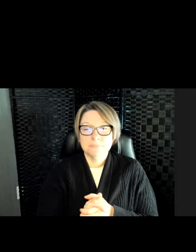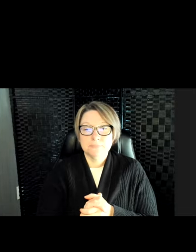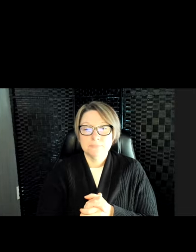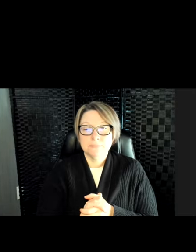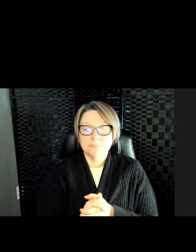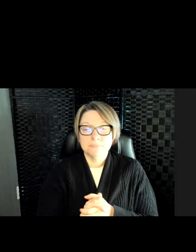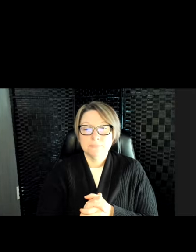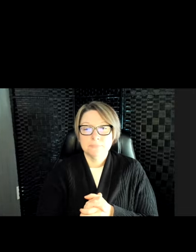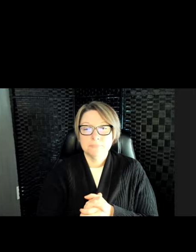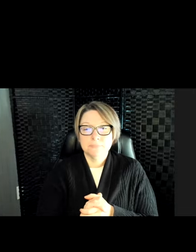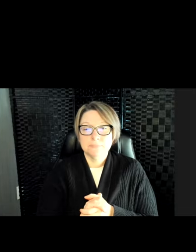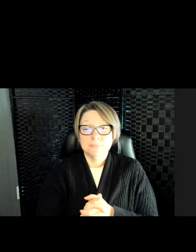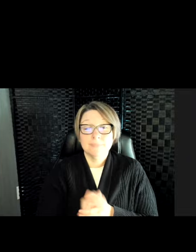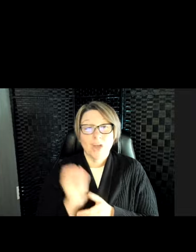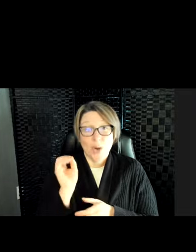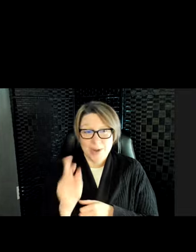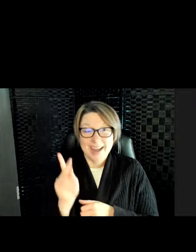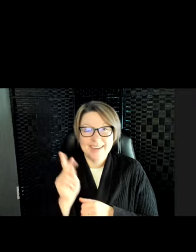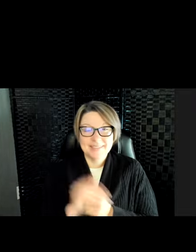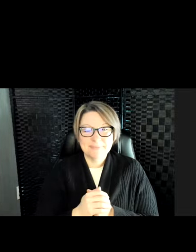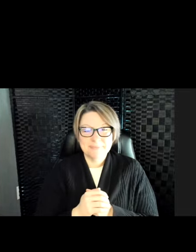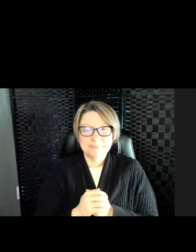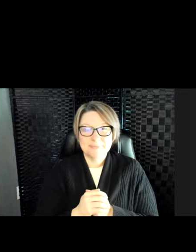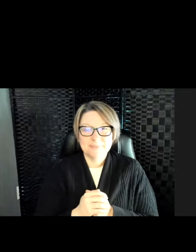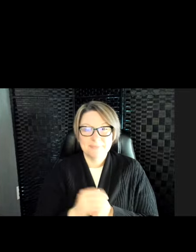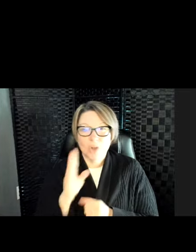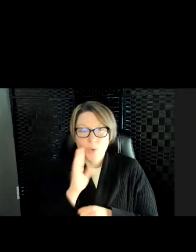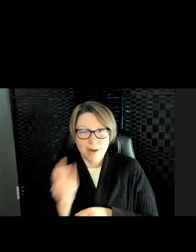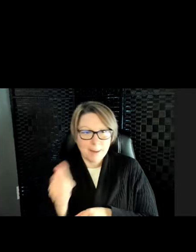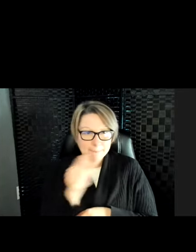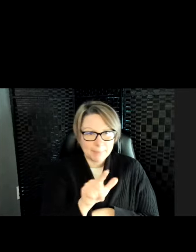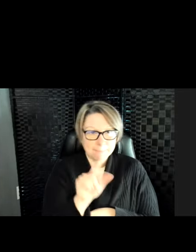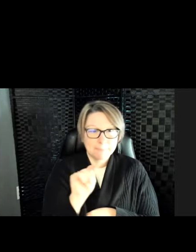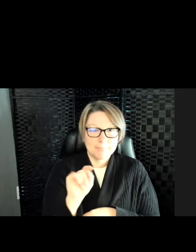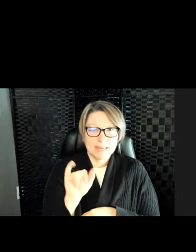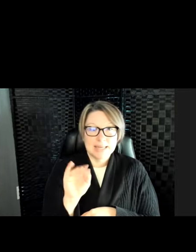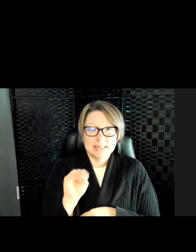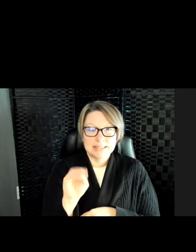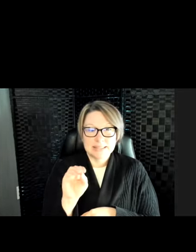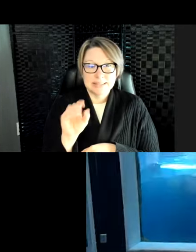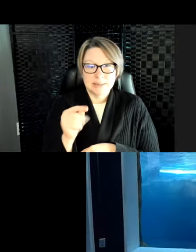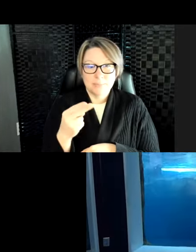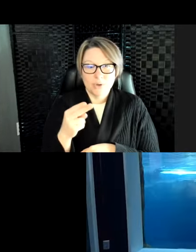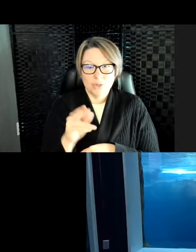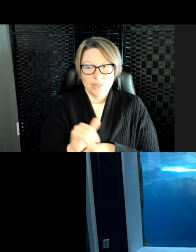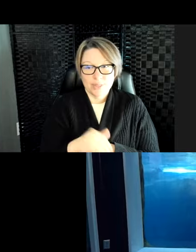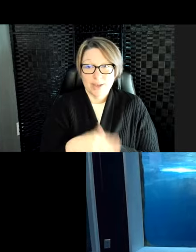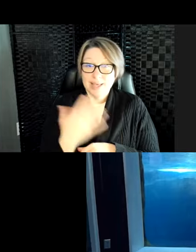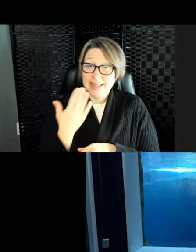All right. All right. Then I'll hand it back to Timothy. Thank you very much, Lydia. We are